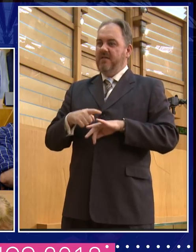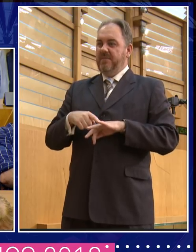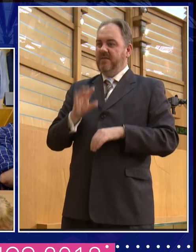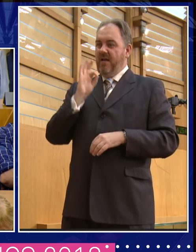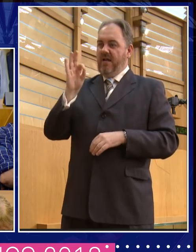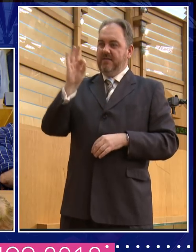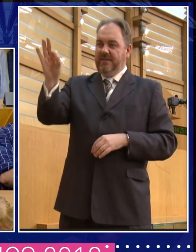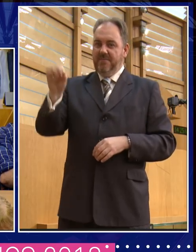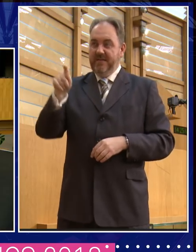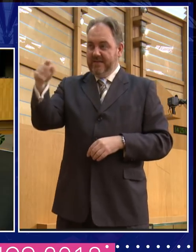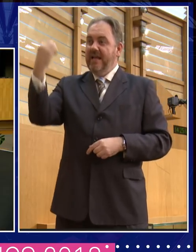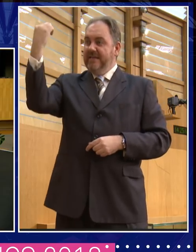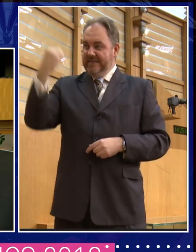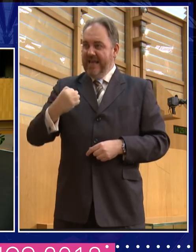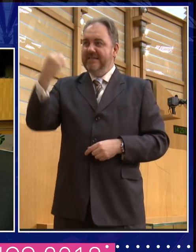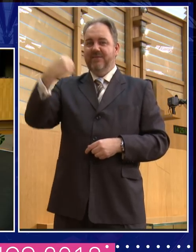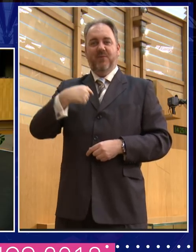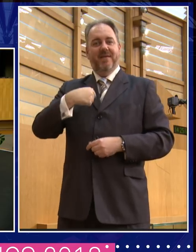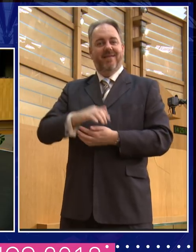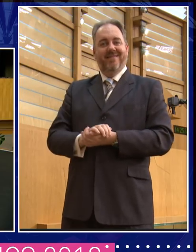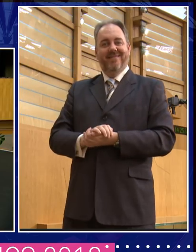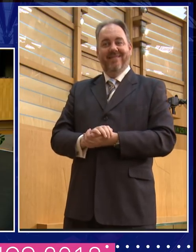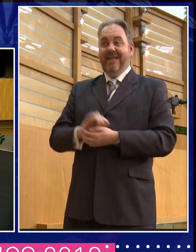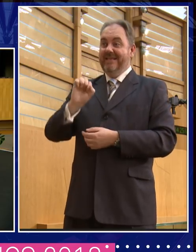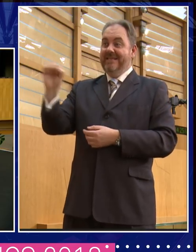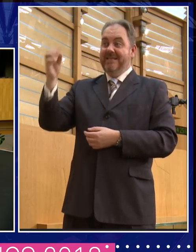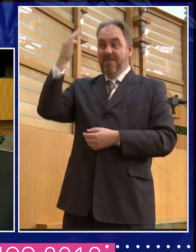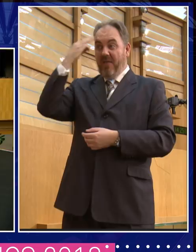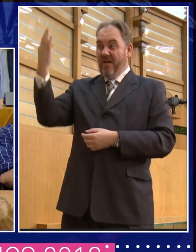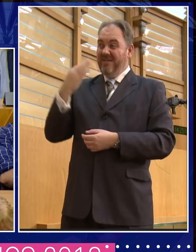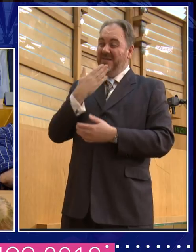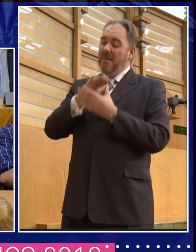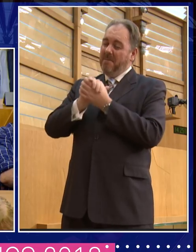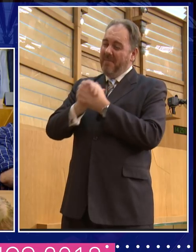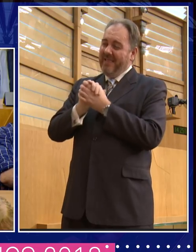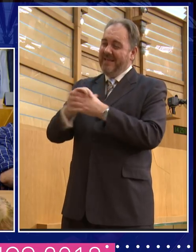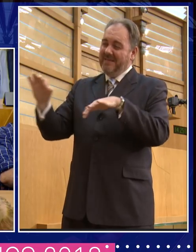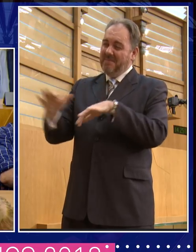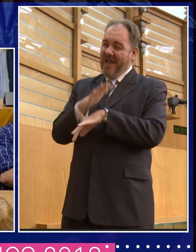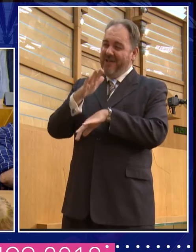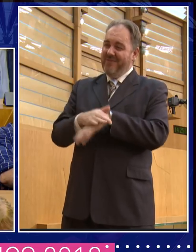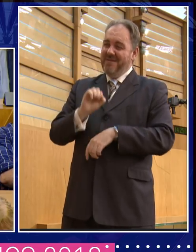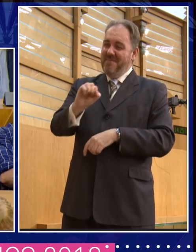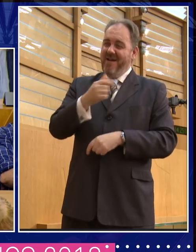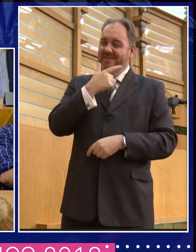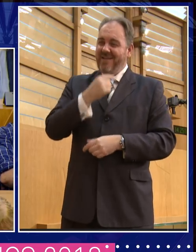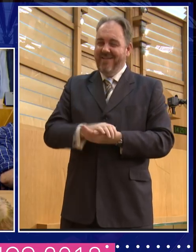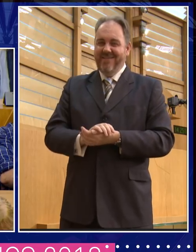And before that, his mother asked me if I would marry him. And that's Scottish folk. And I think, you know,